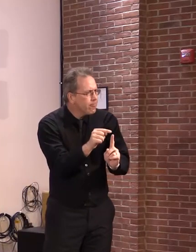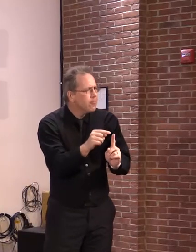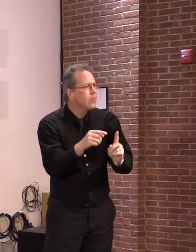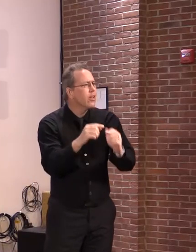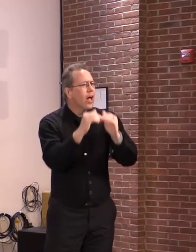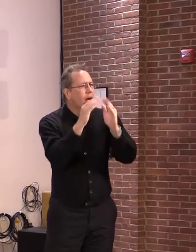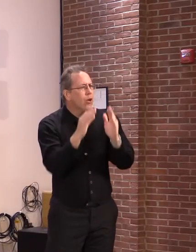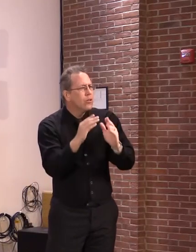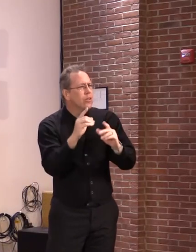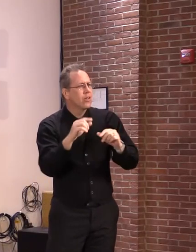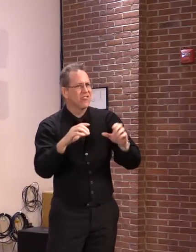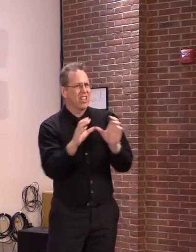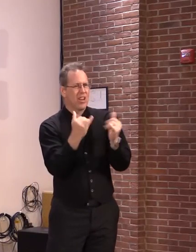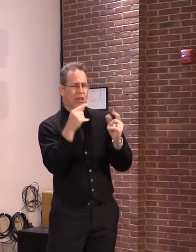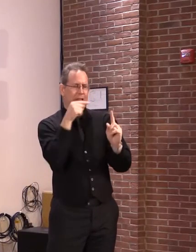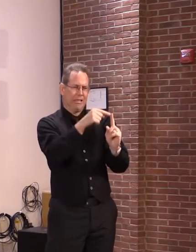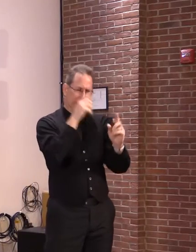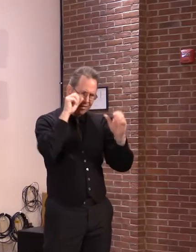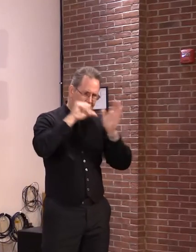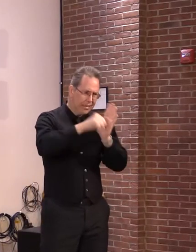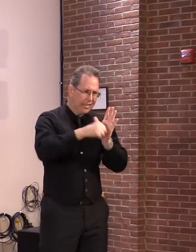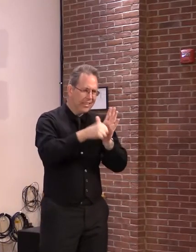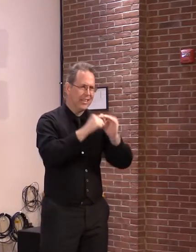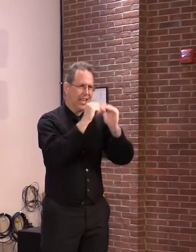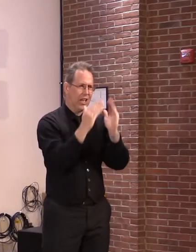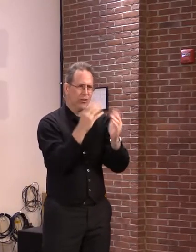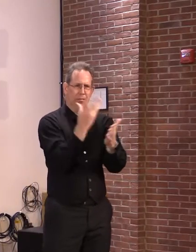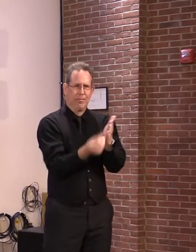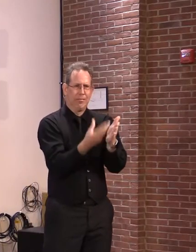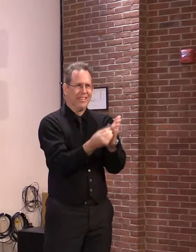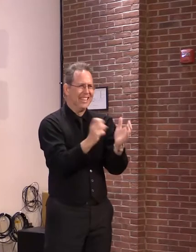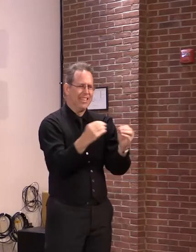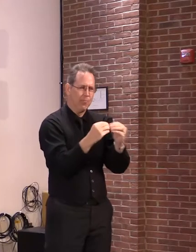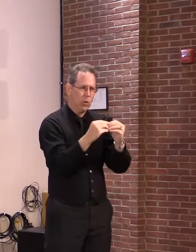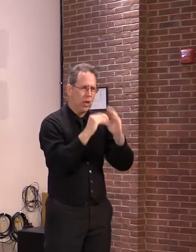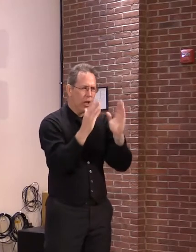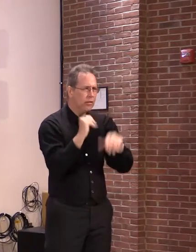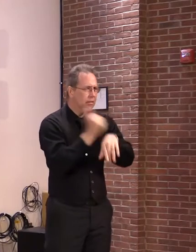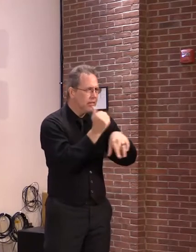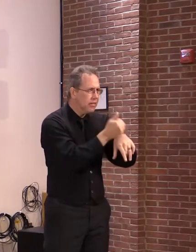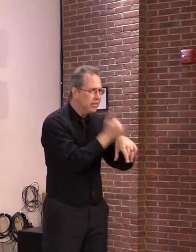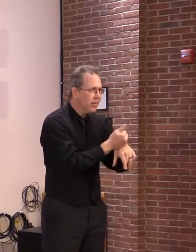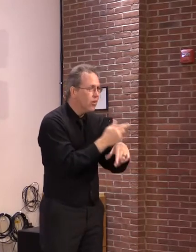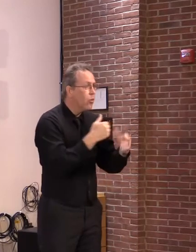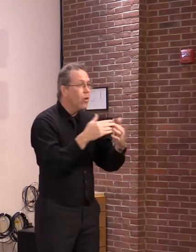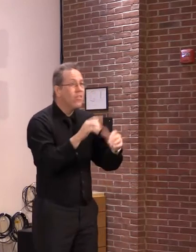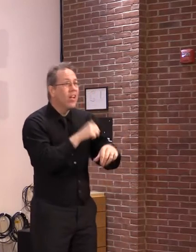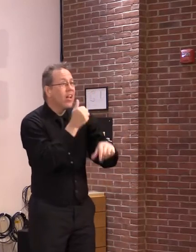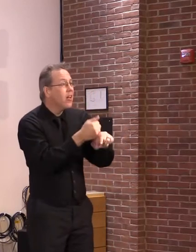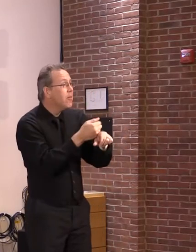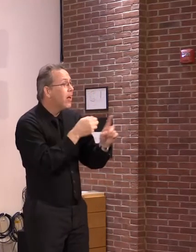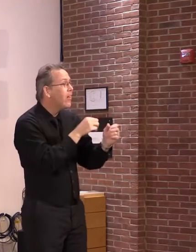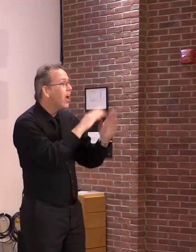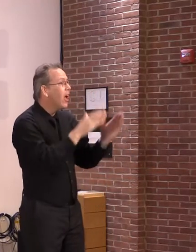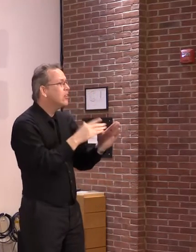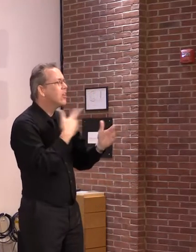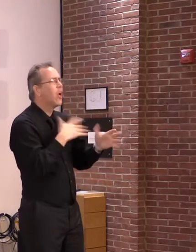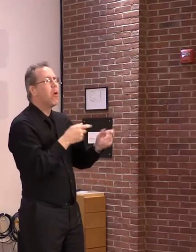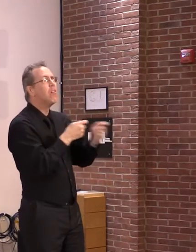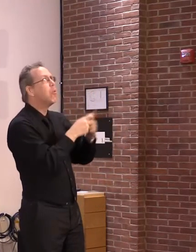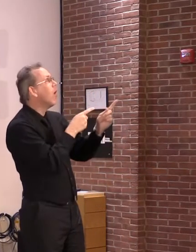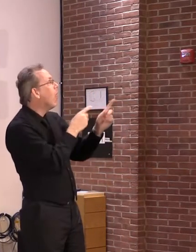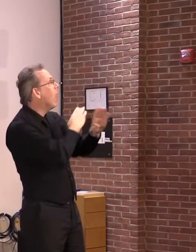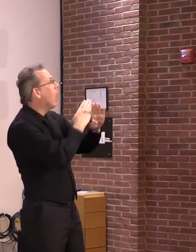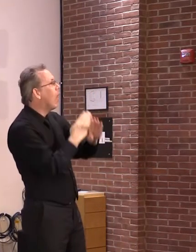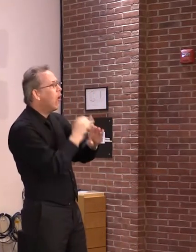crisis that we have and anything that would impact that. I'm just not in favor of dealing with at this point in time. I think that